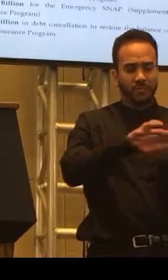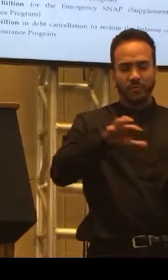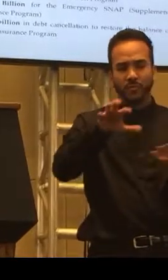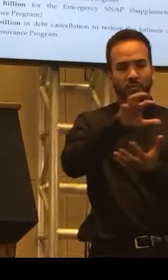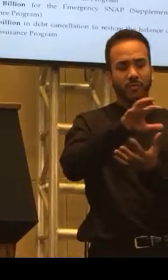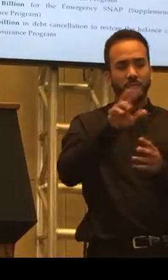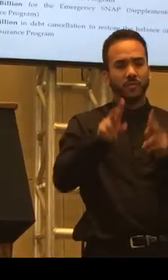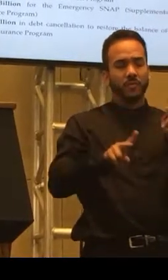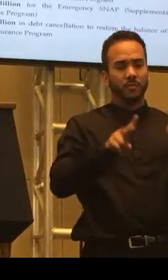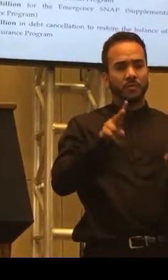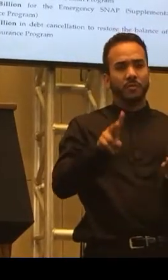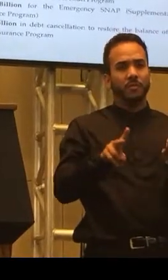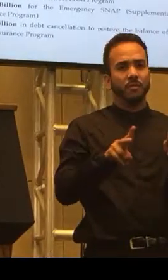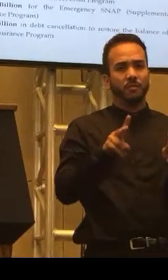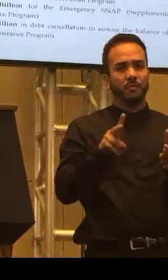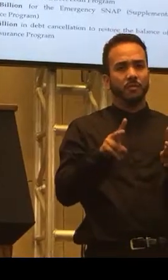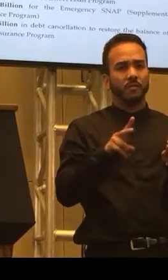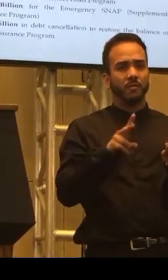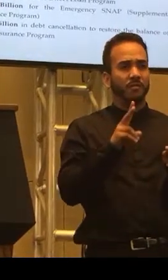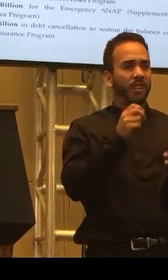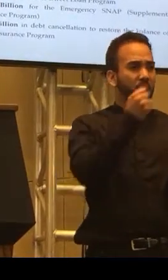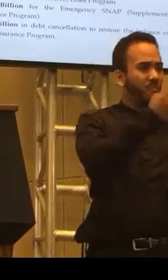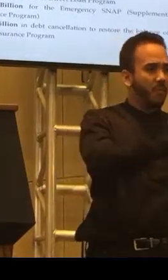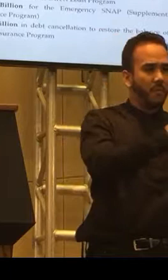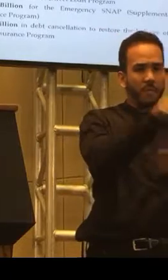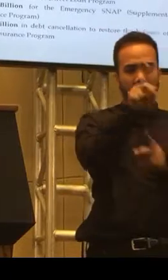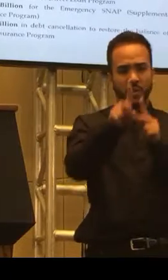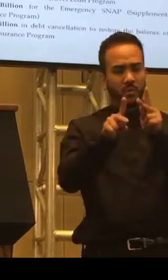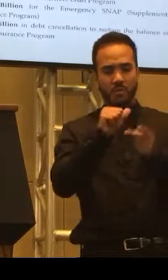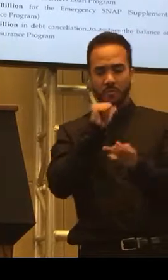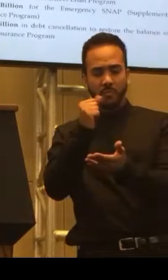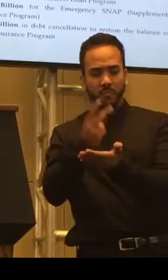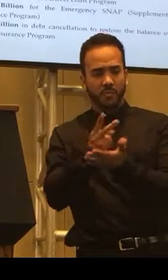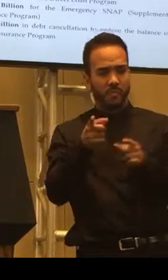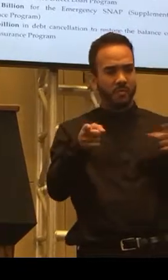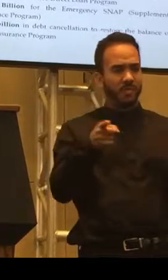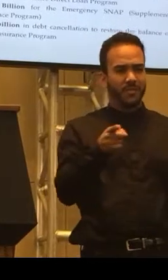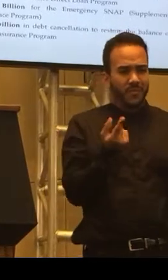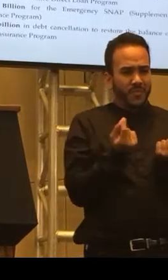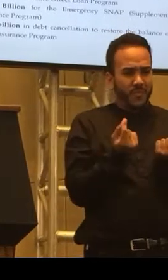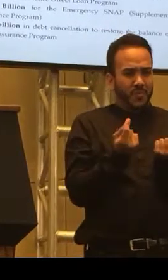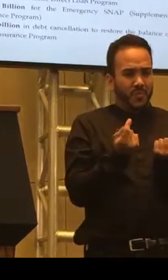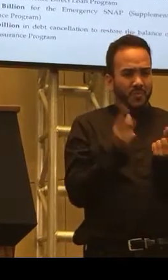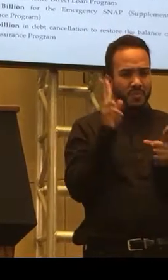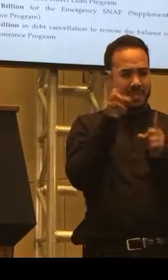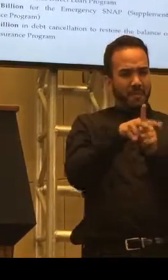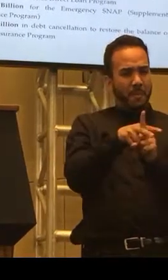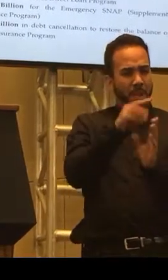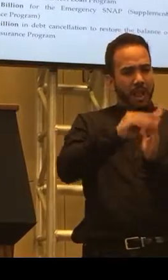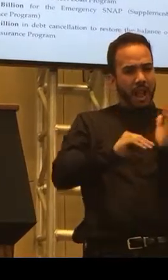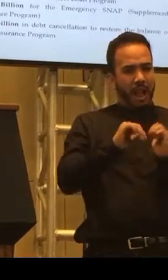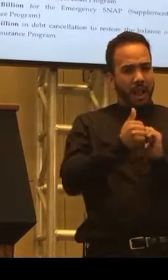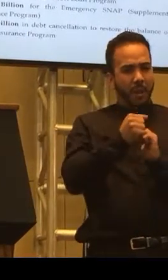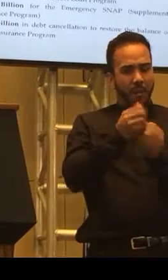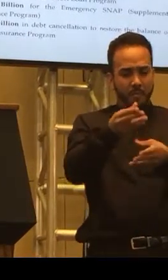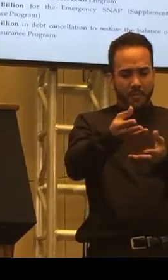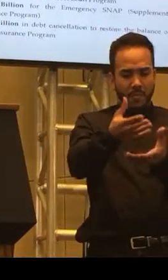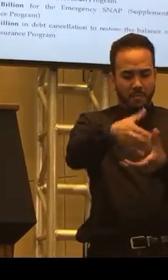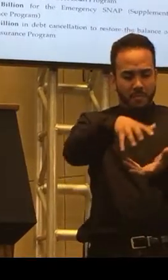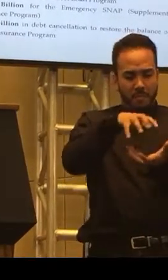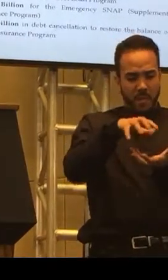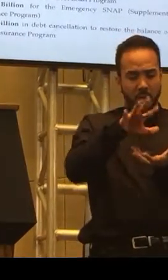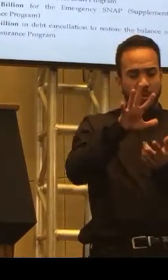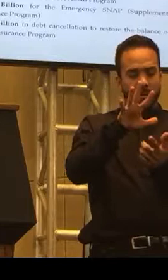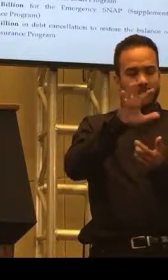of confusion by people who don't know what they need to do to qualify or who have maybe made a